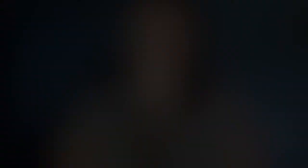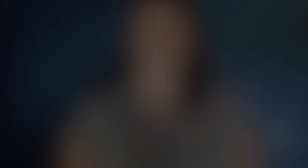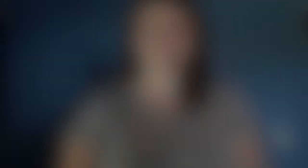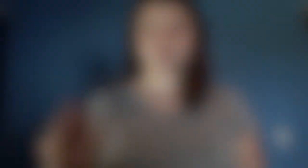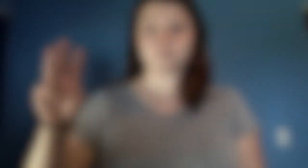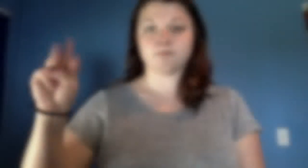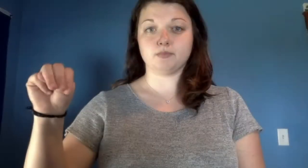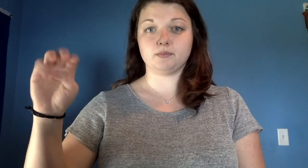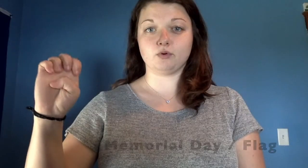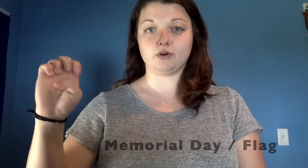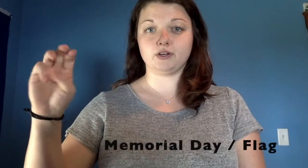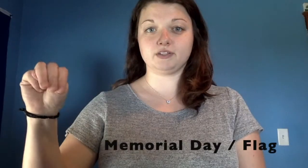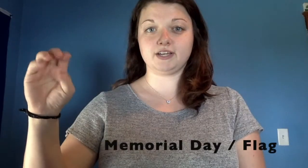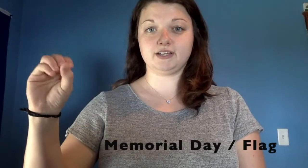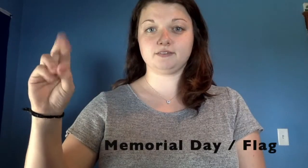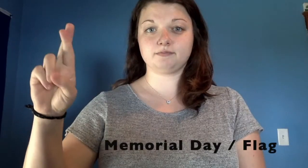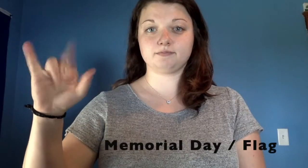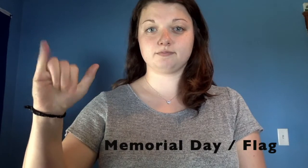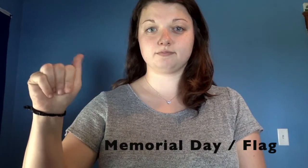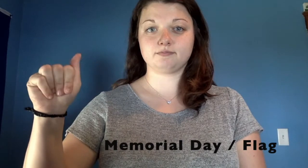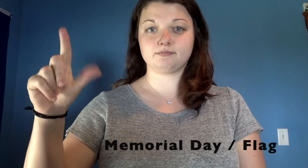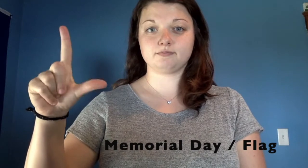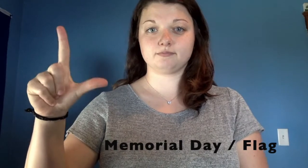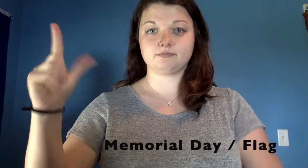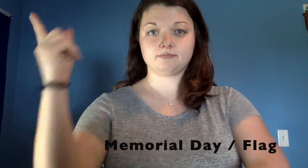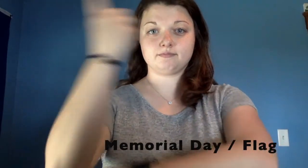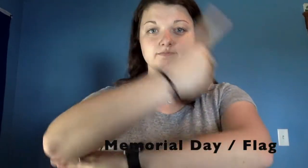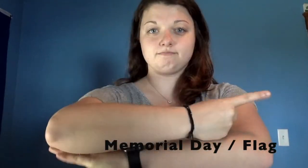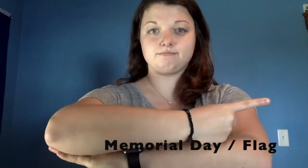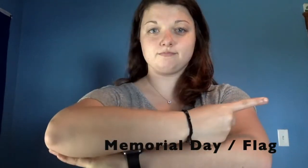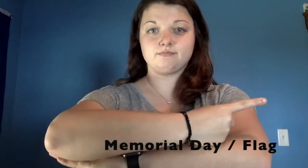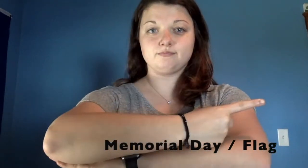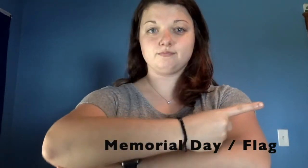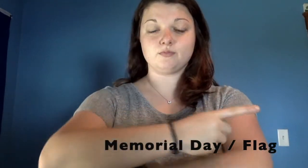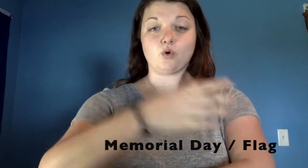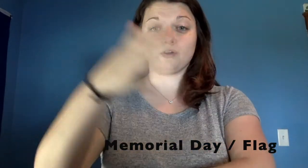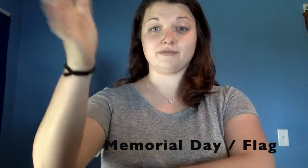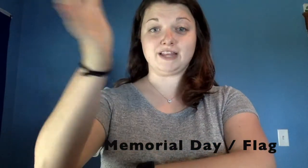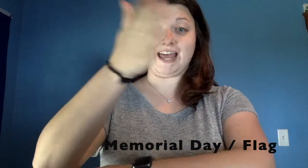Memorial Day, or flag,